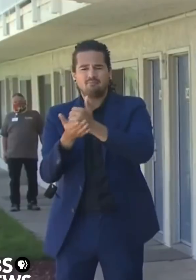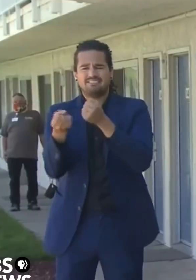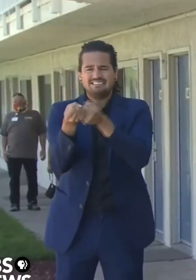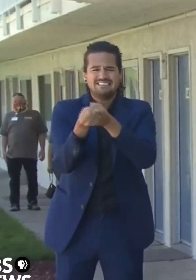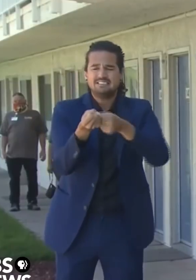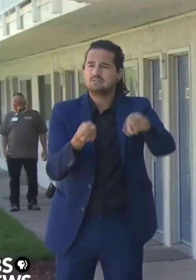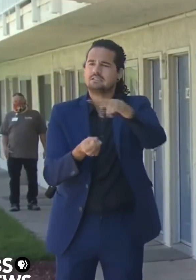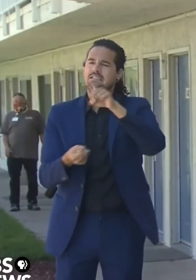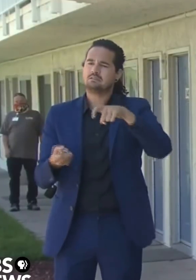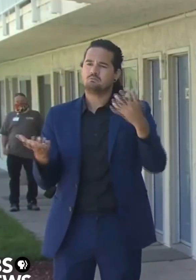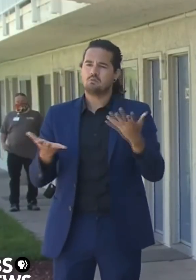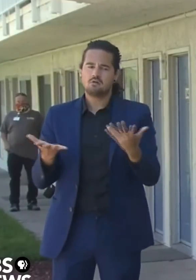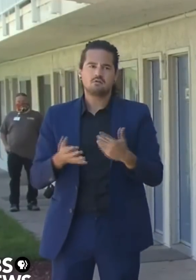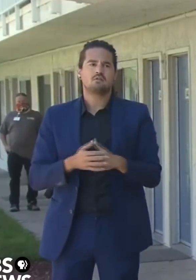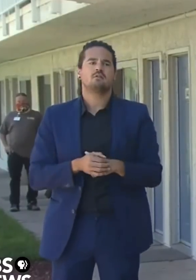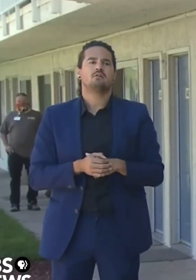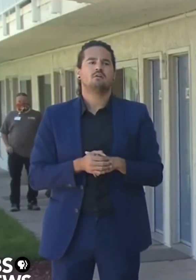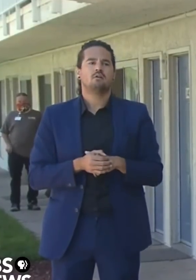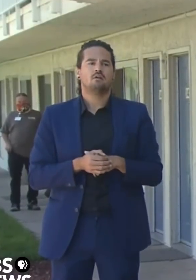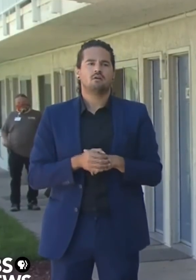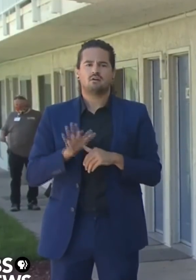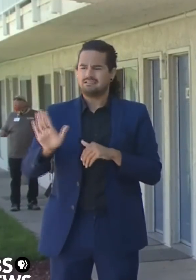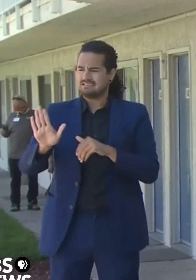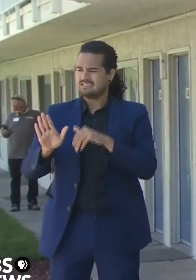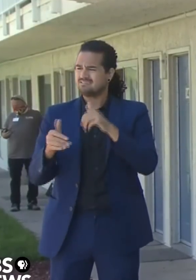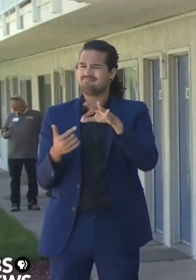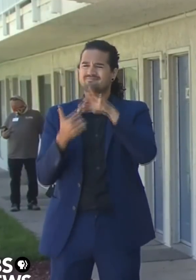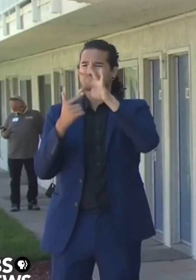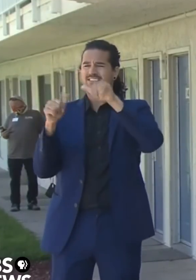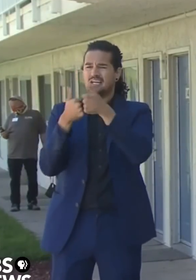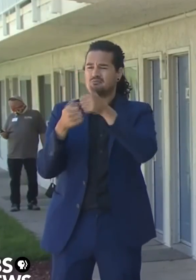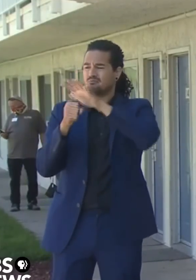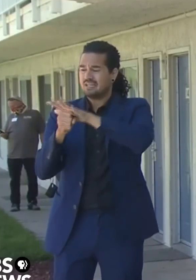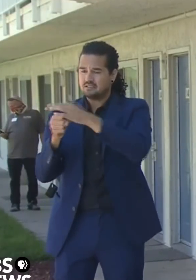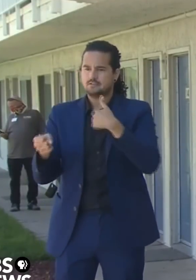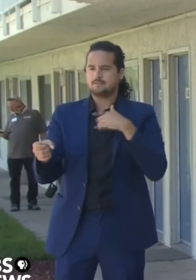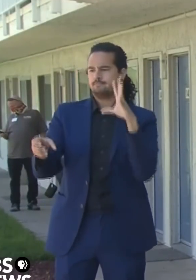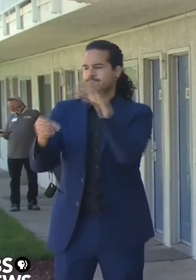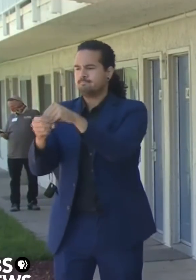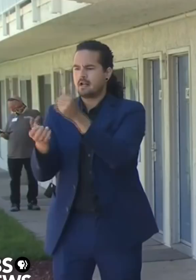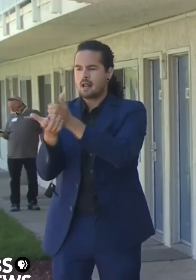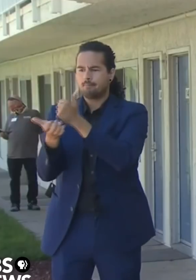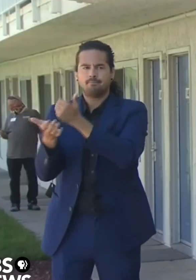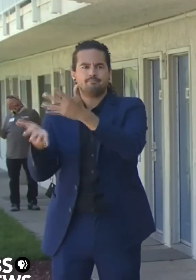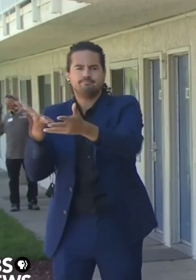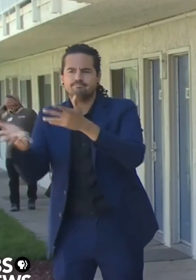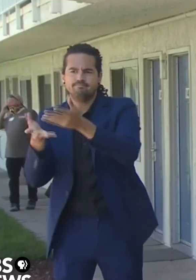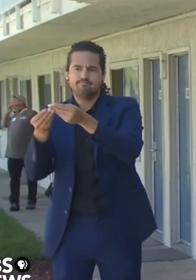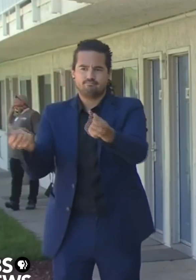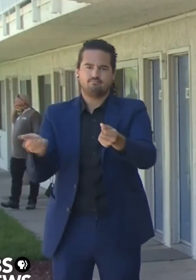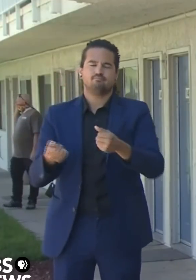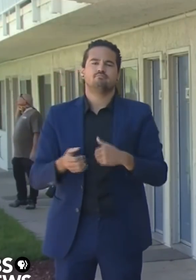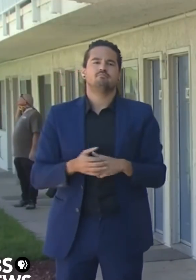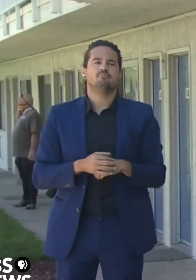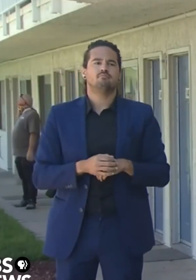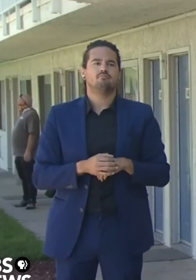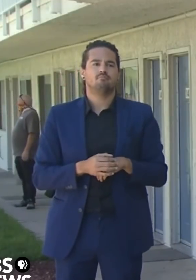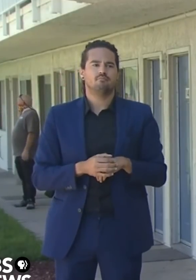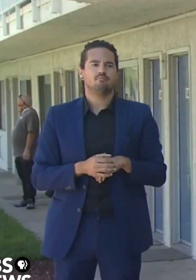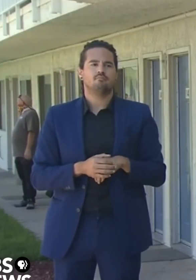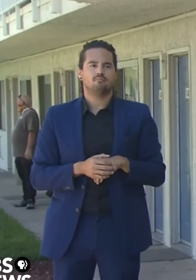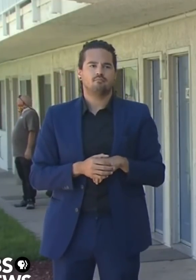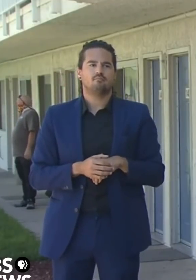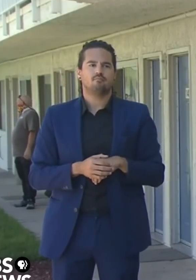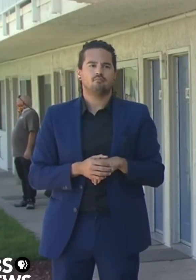that they face as it relates to addressing the issue of poverty and all of its forms and manifestations, but primarily as it relates to the